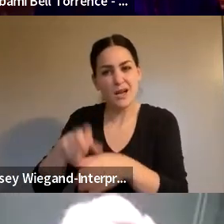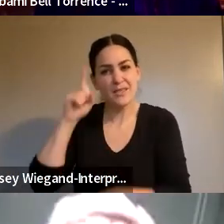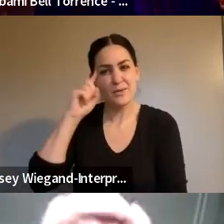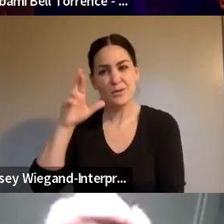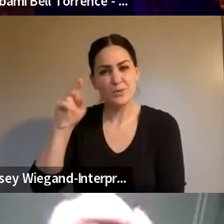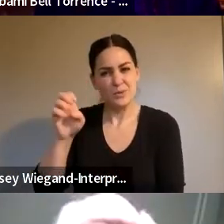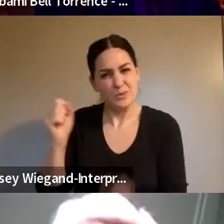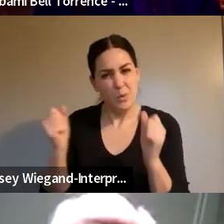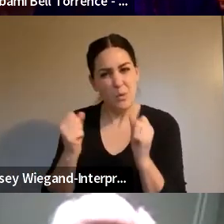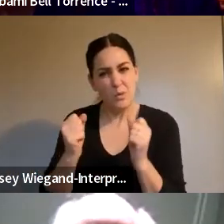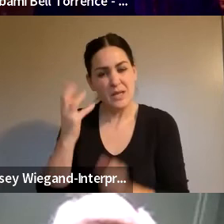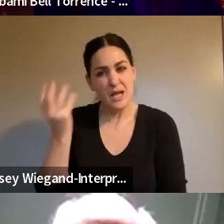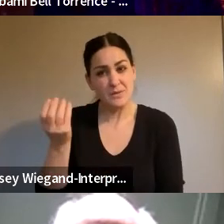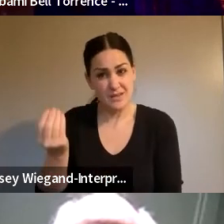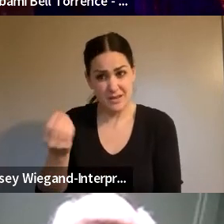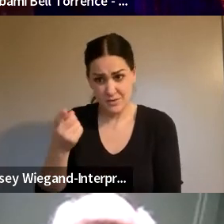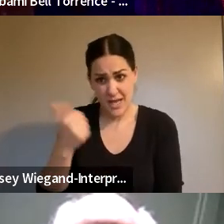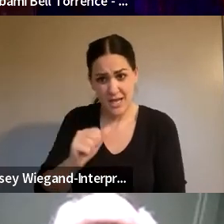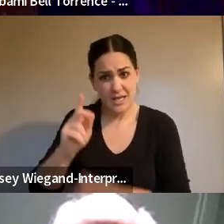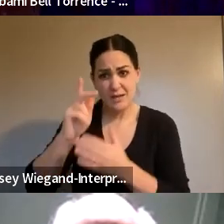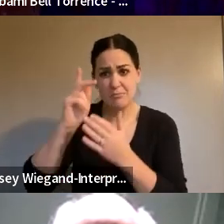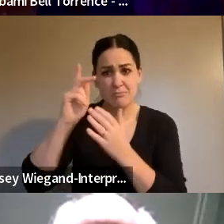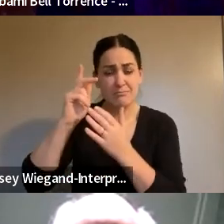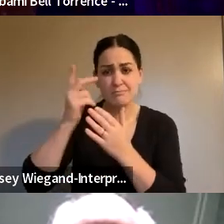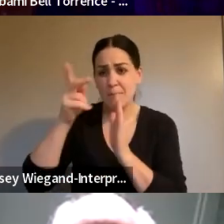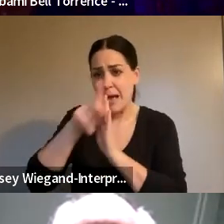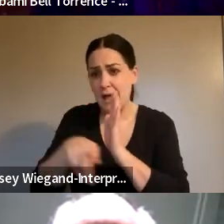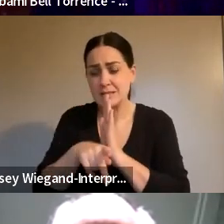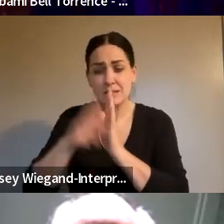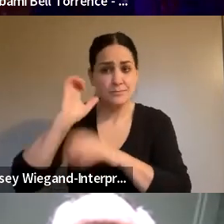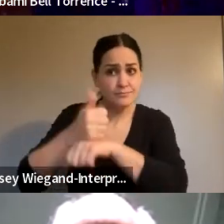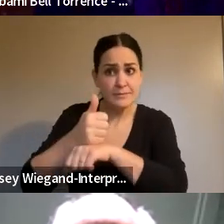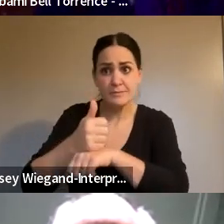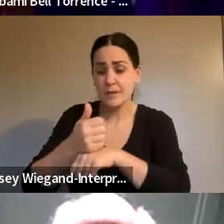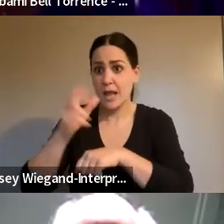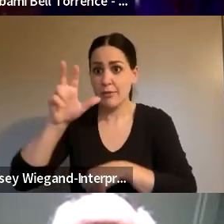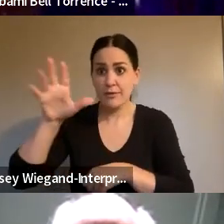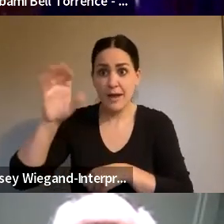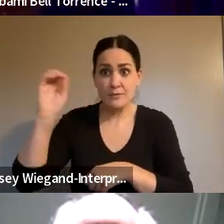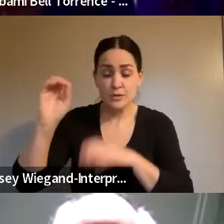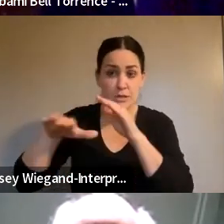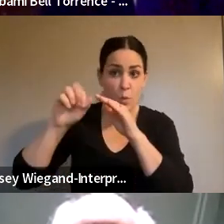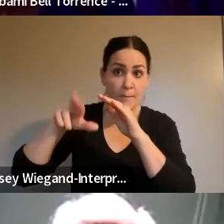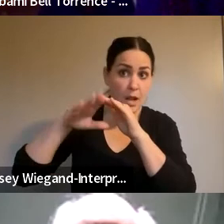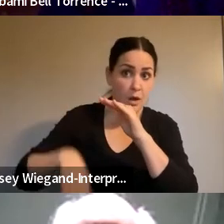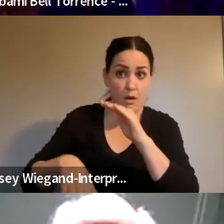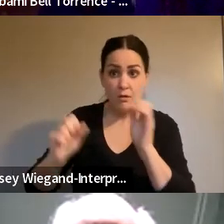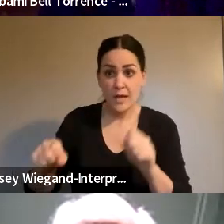cold outside. So is there a policy in place like after 35 degrees or below they, they can ride free.